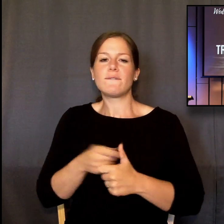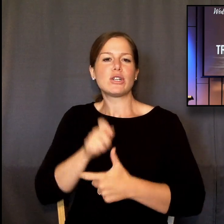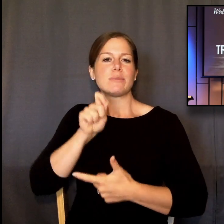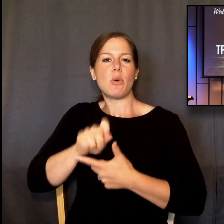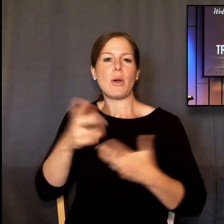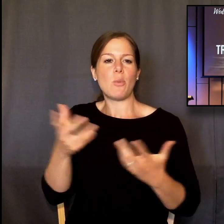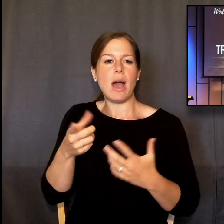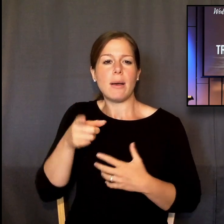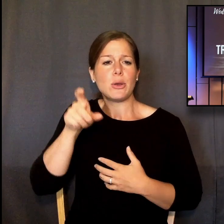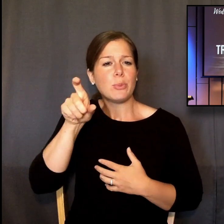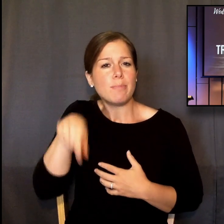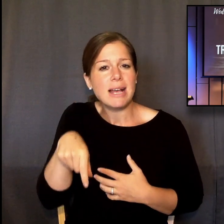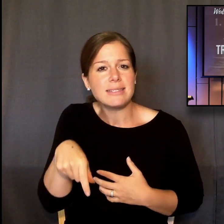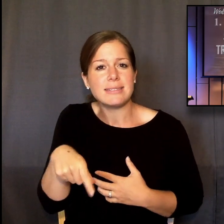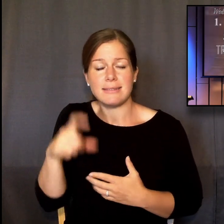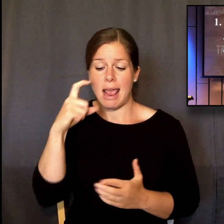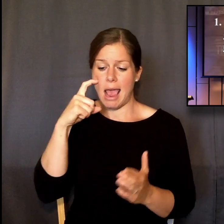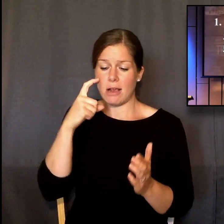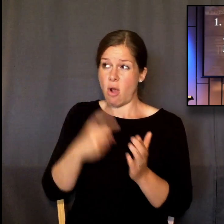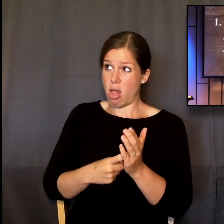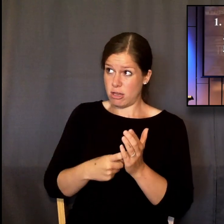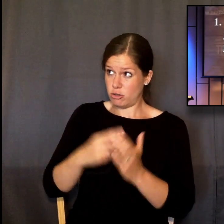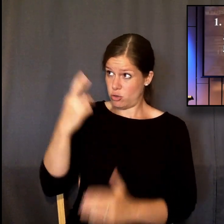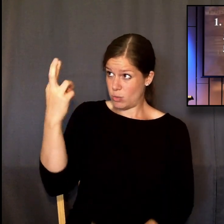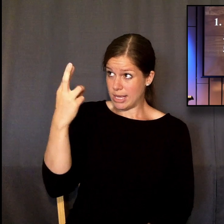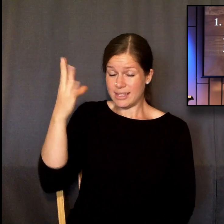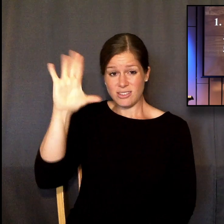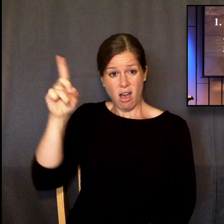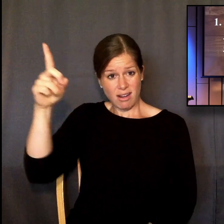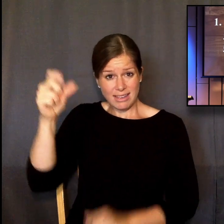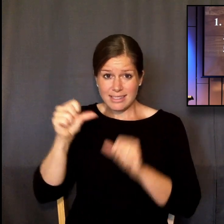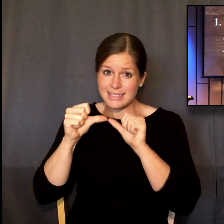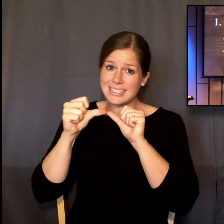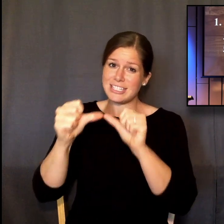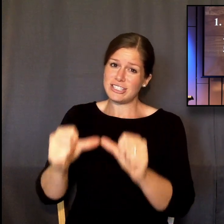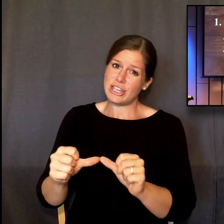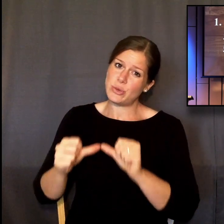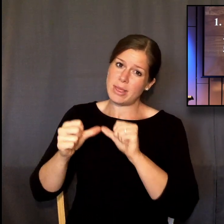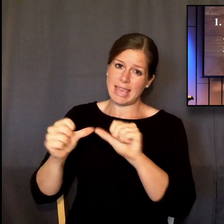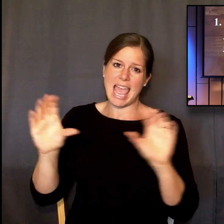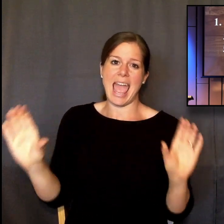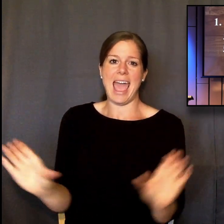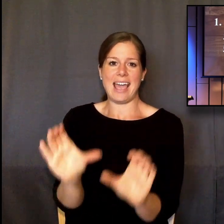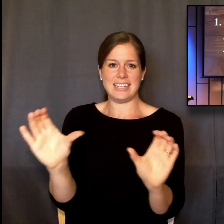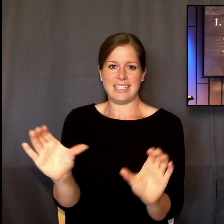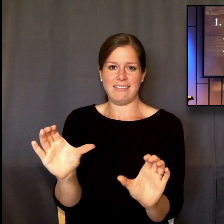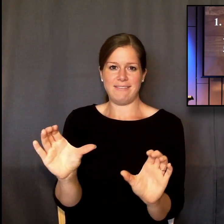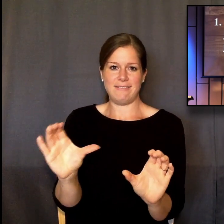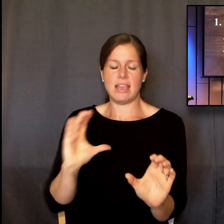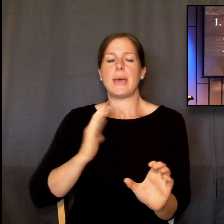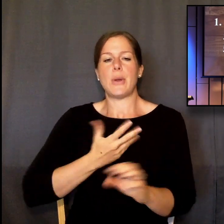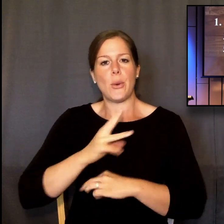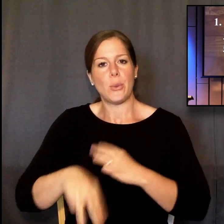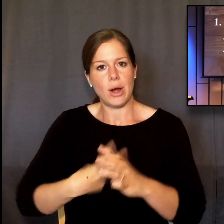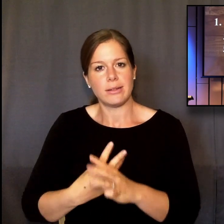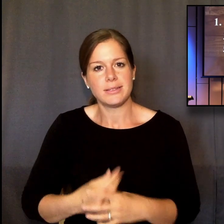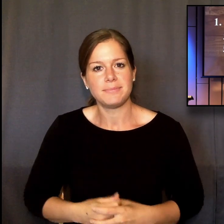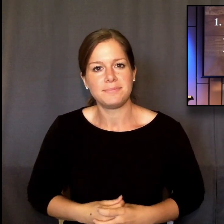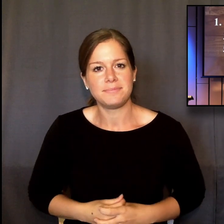is continuously active in our world. God is continually active, continuously active in our world.